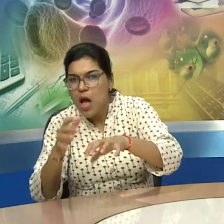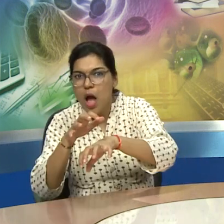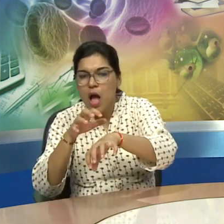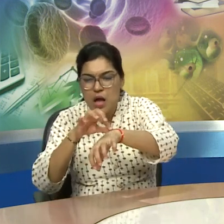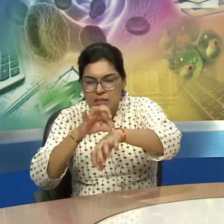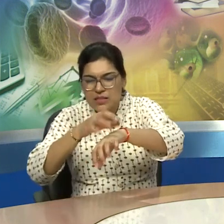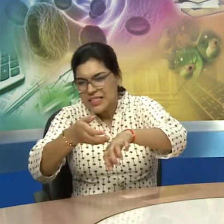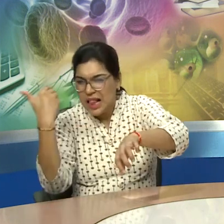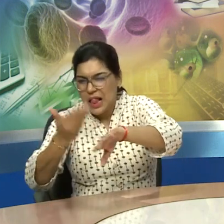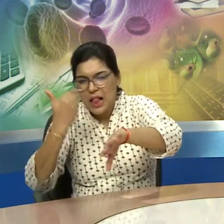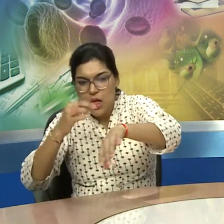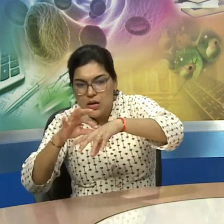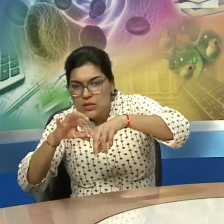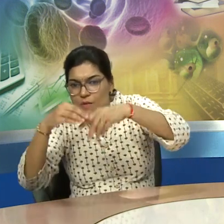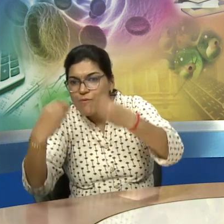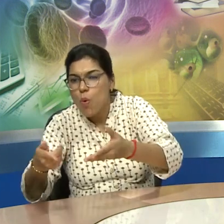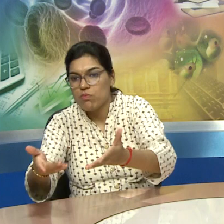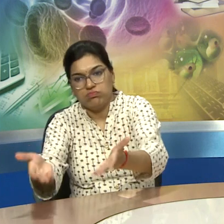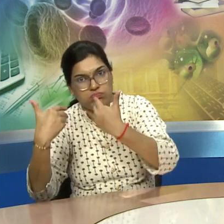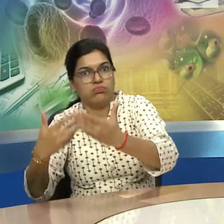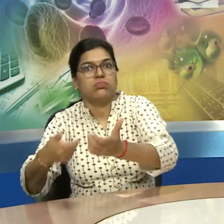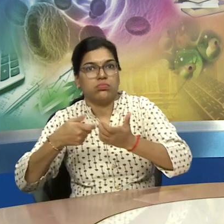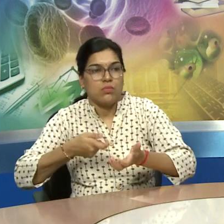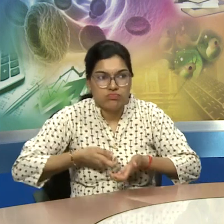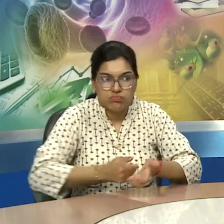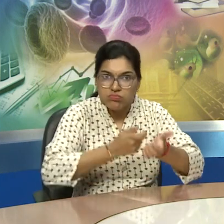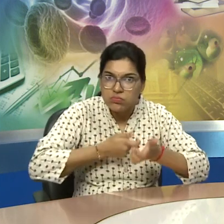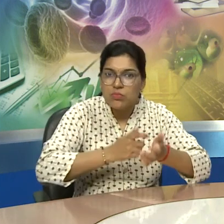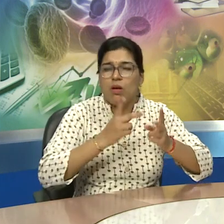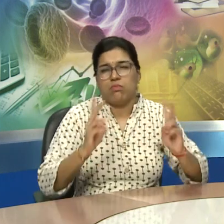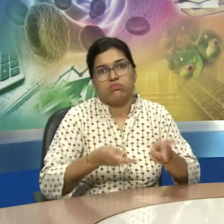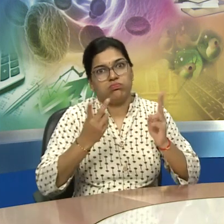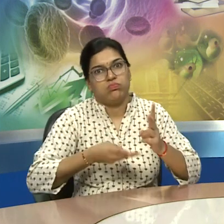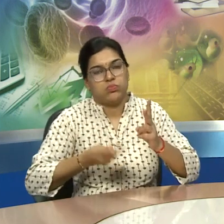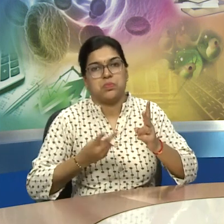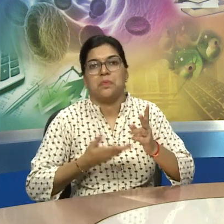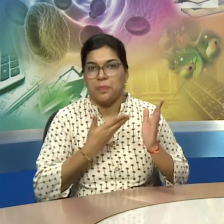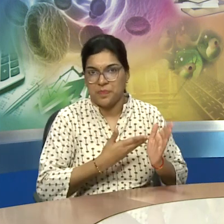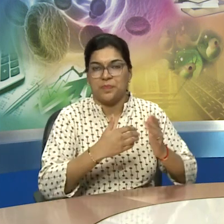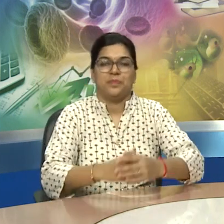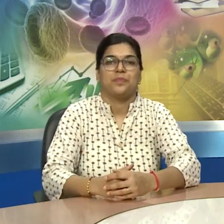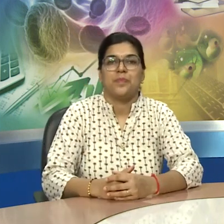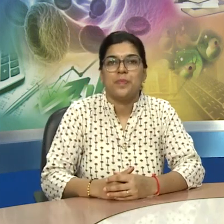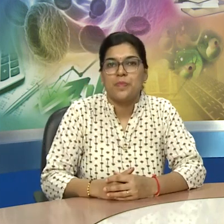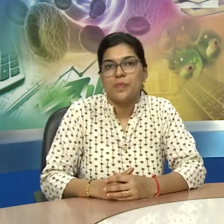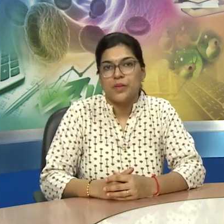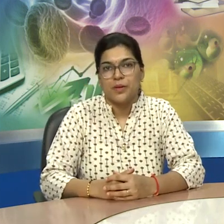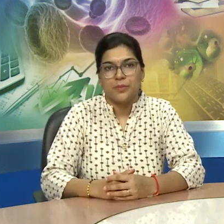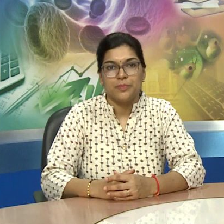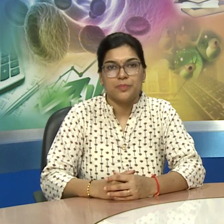and these tools were used for their work like these tools were used in the